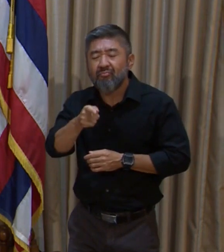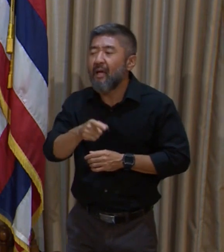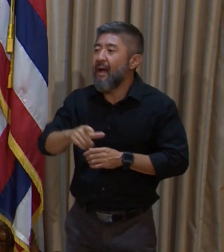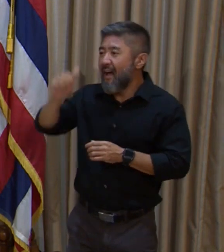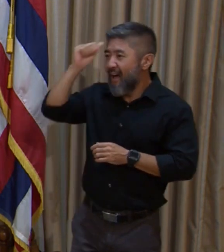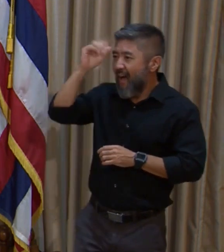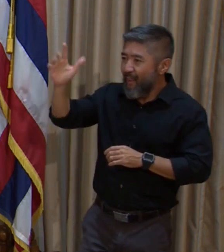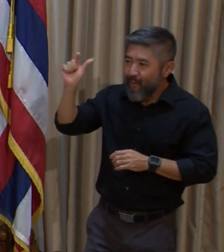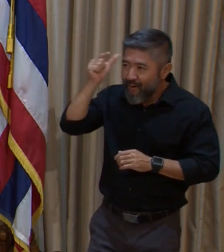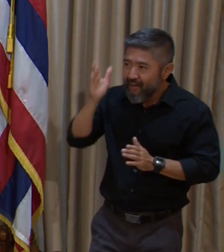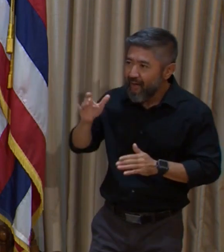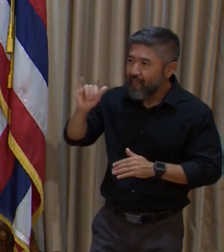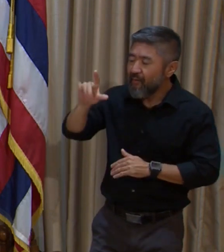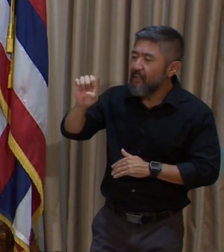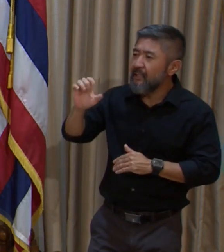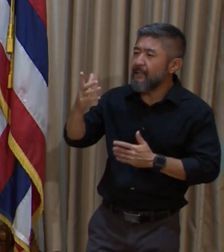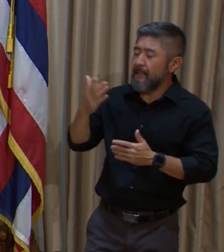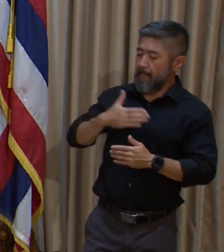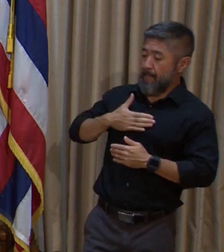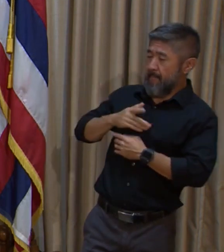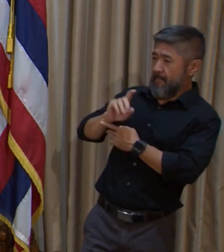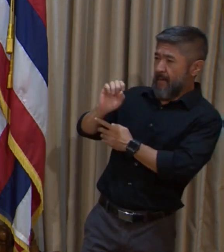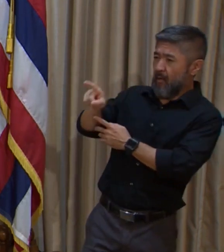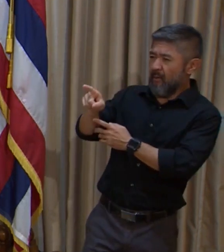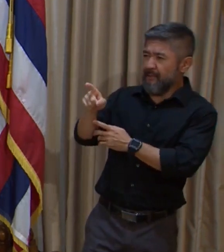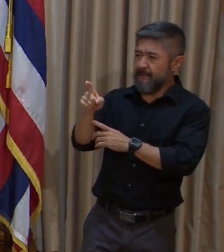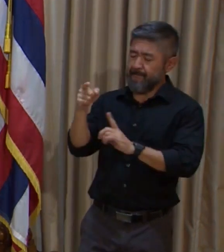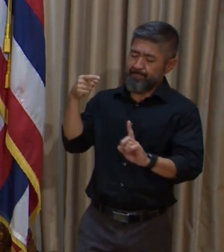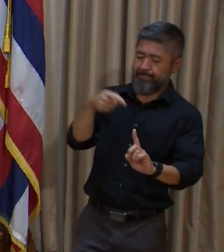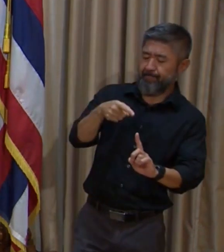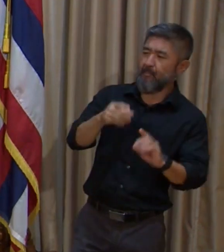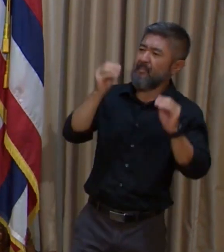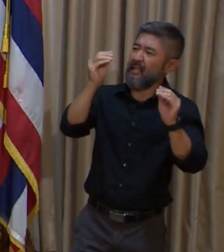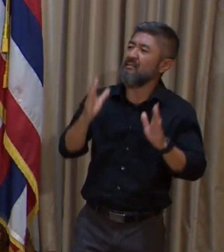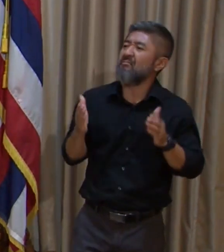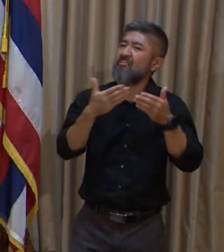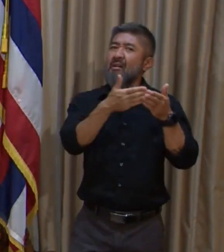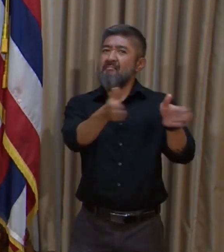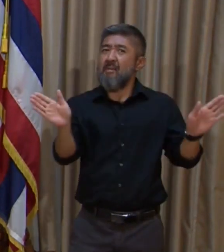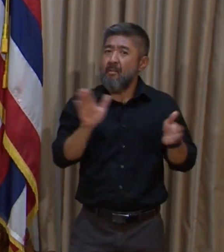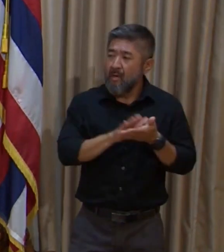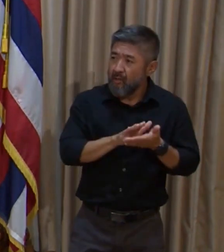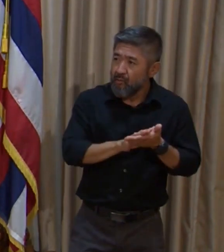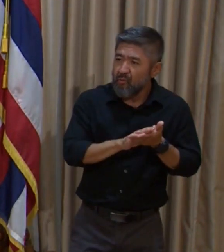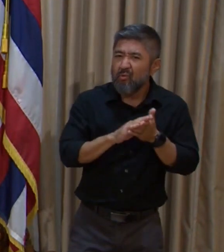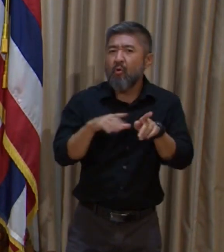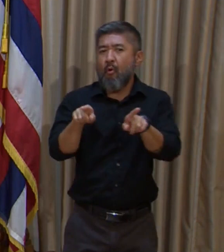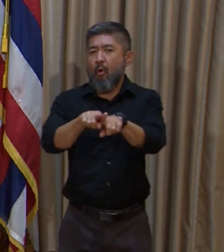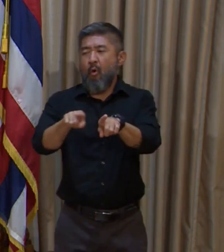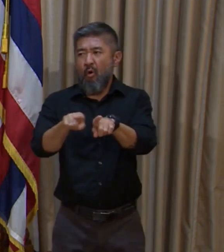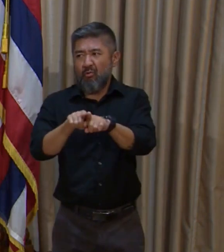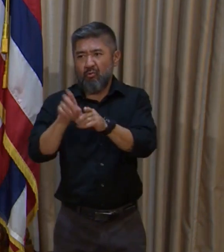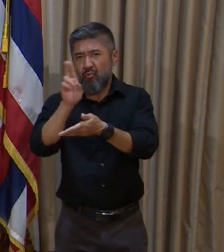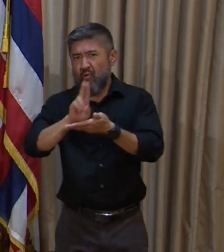Aloha, Governor Ige. This question is regarding the teachers at the public schools in the University of Hawaii. Were they given an